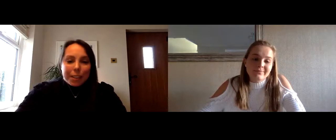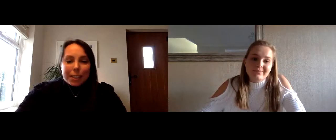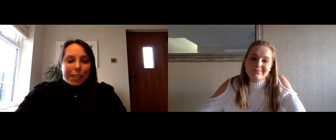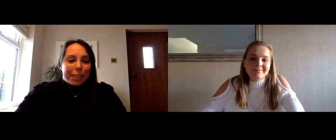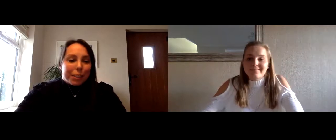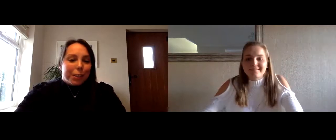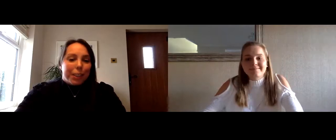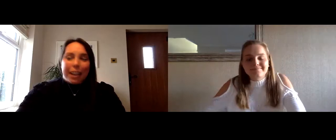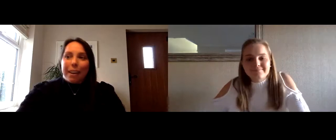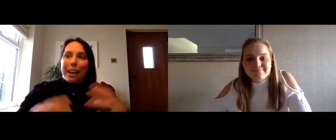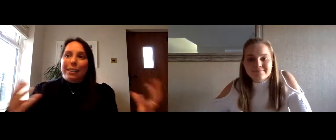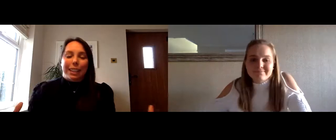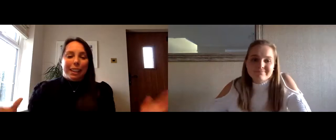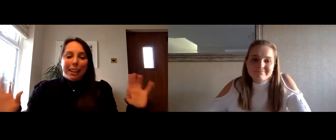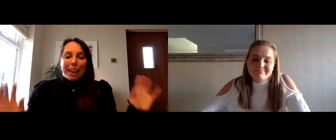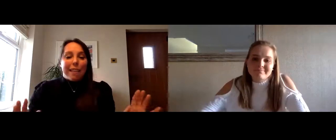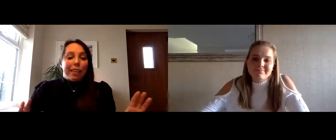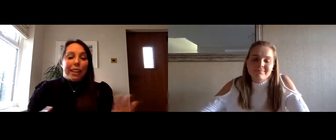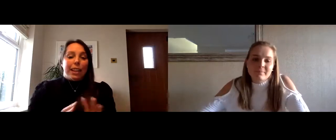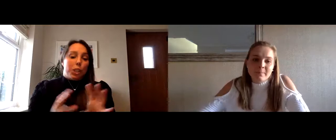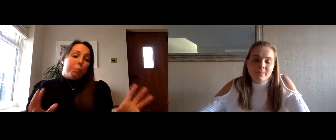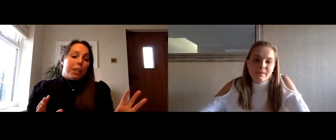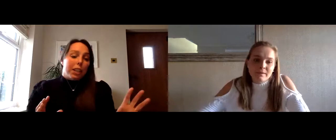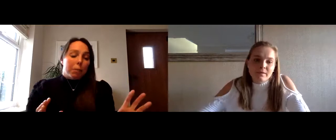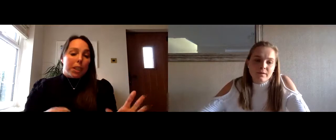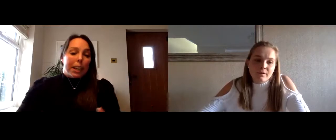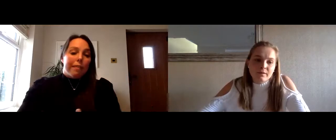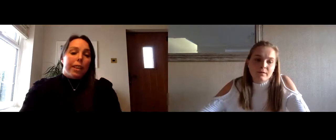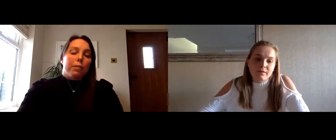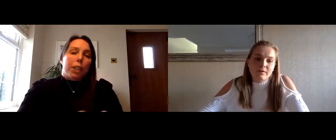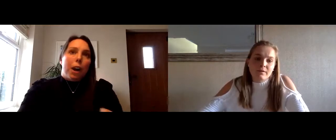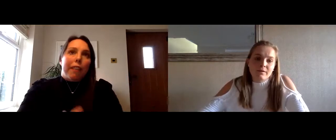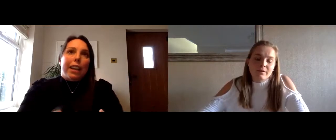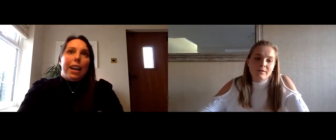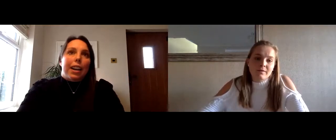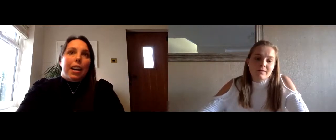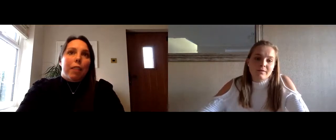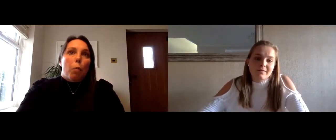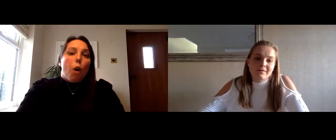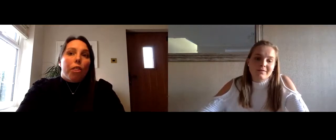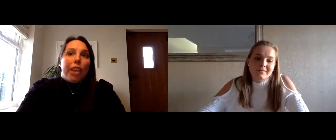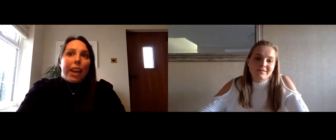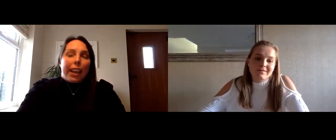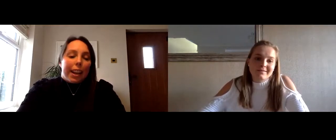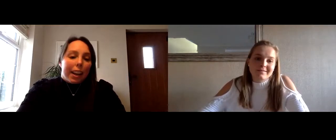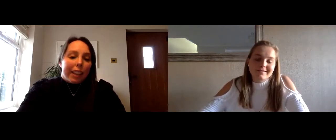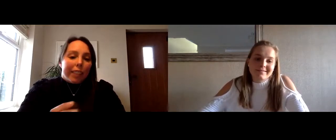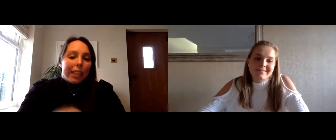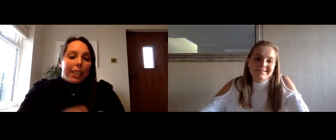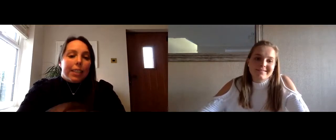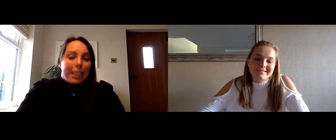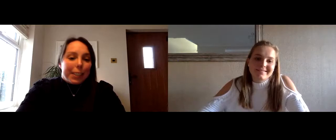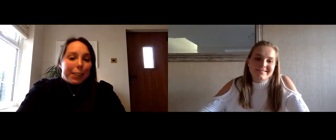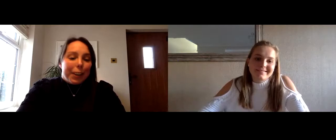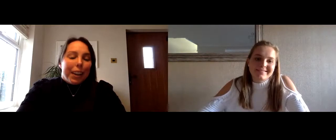friends houses after school they're not allowed to everything has just been turned upside down for them so having that kind of one thing in their life